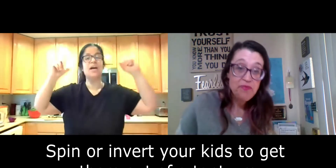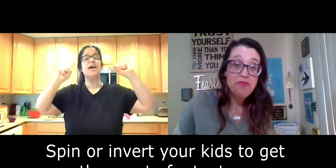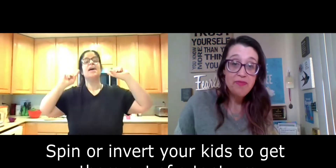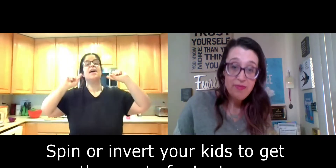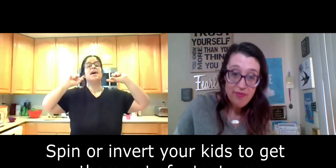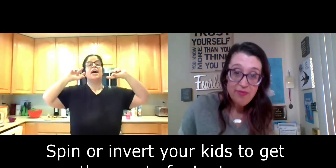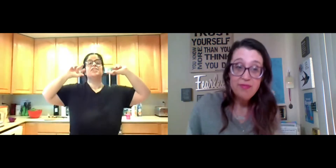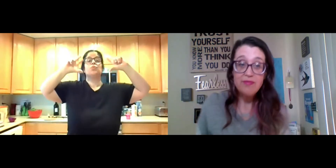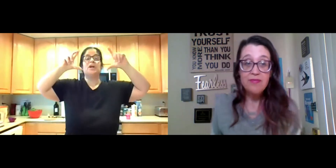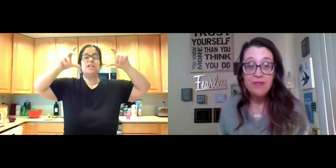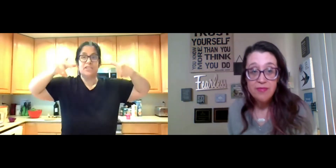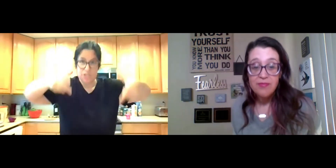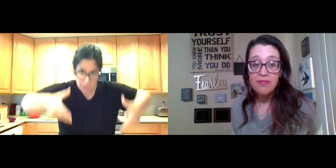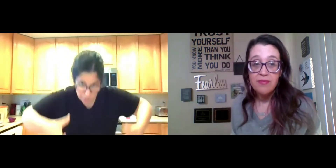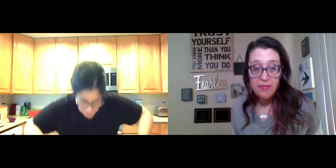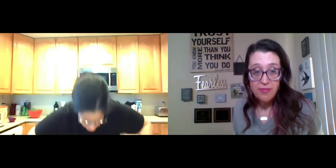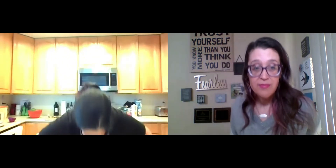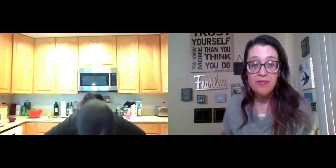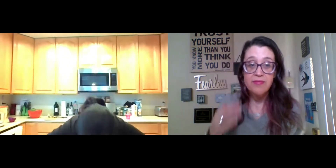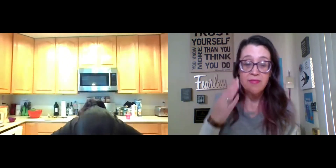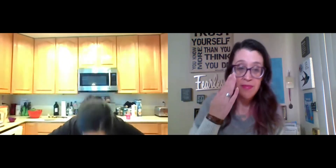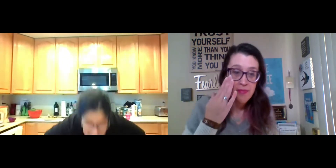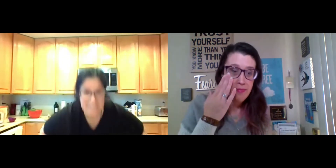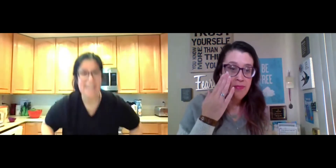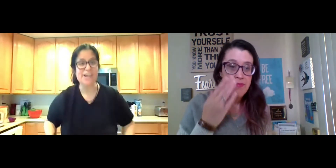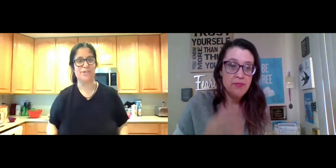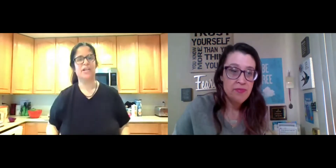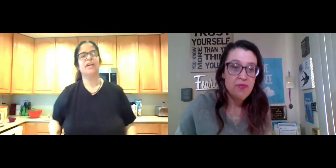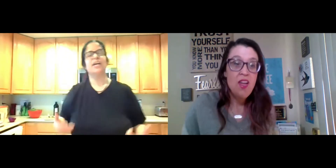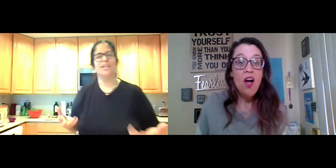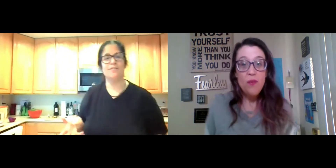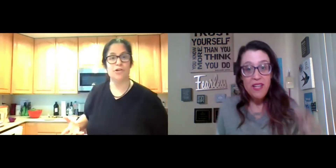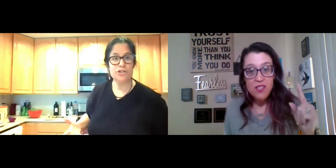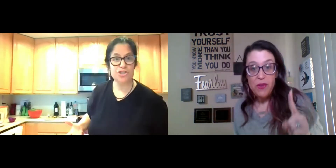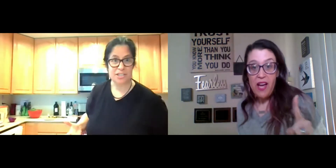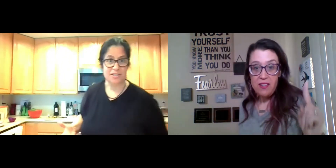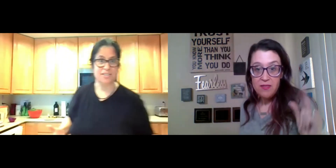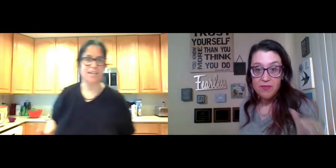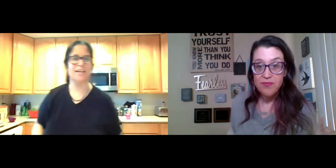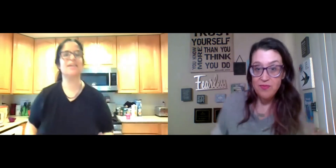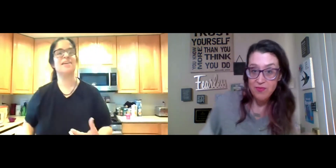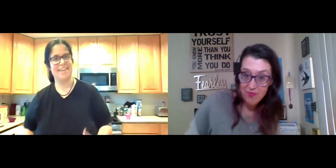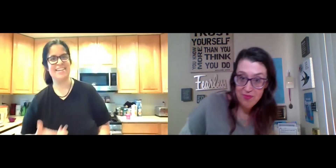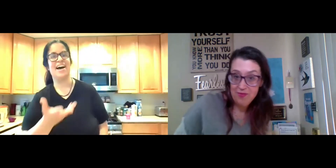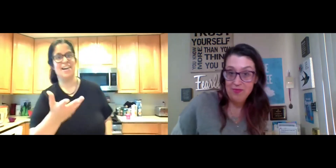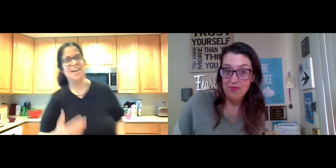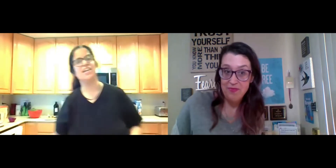cortisol as well as turning them upside down. Inversions.